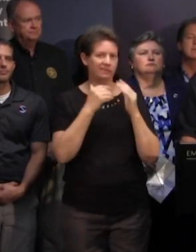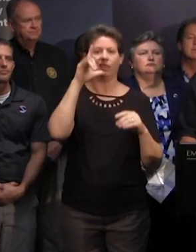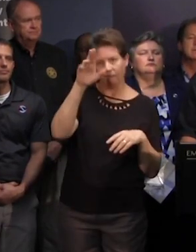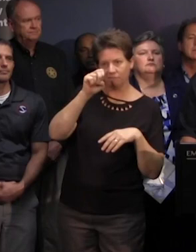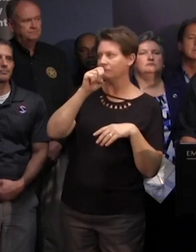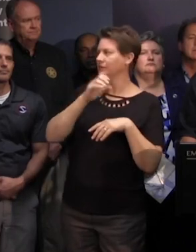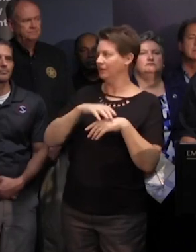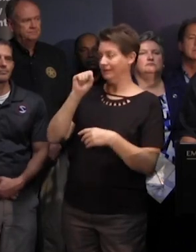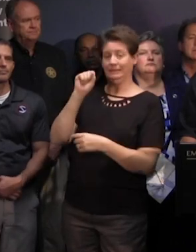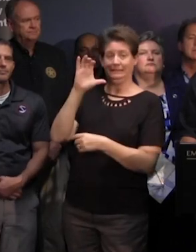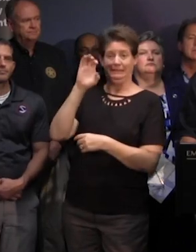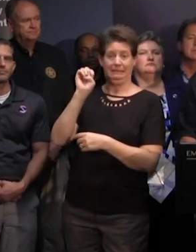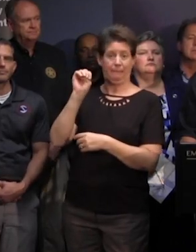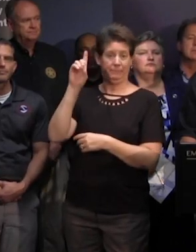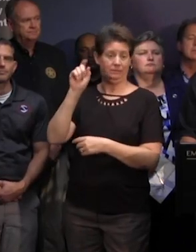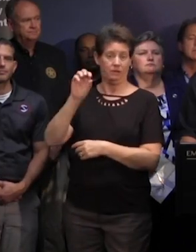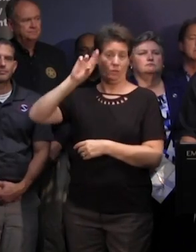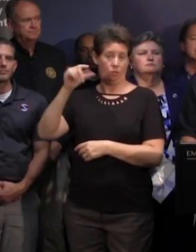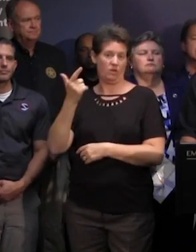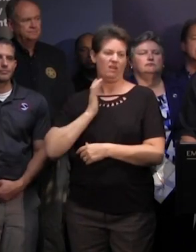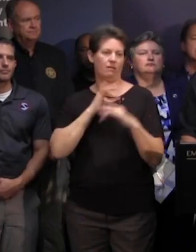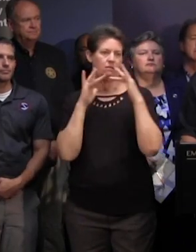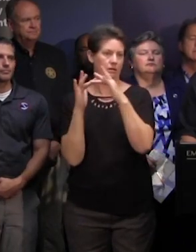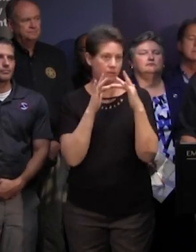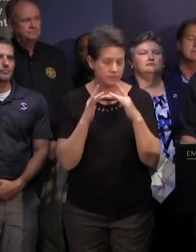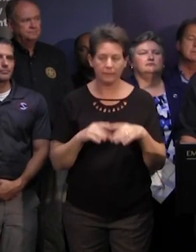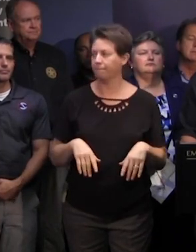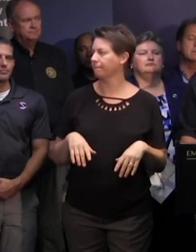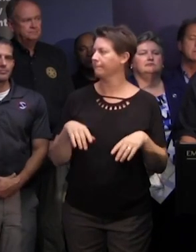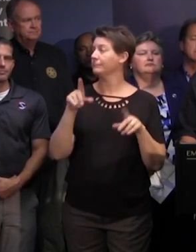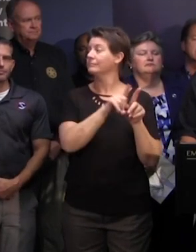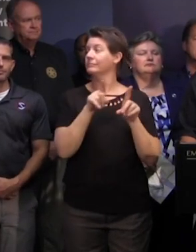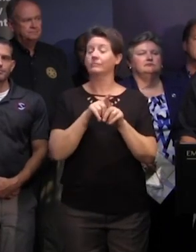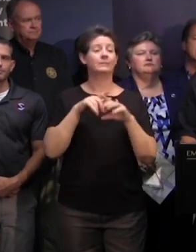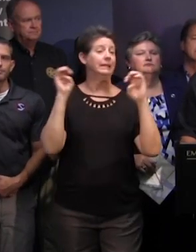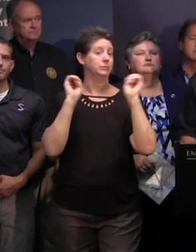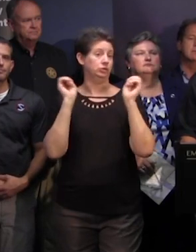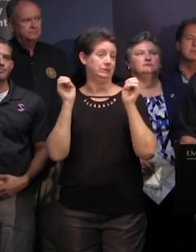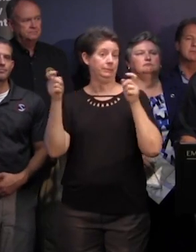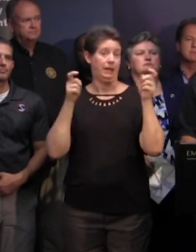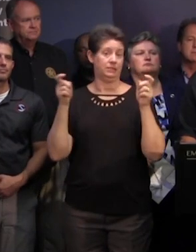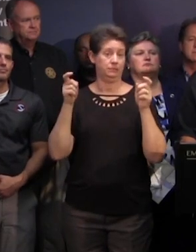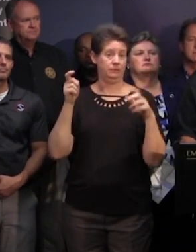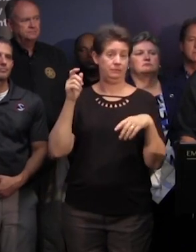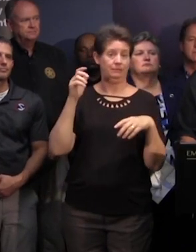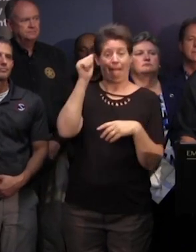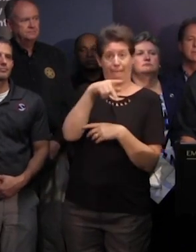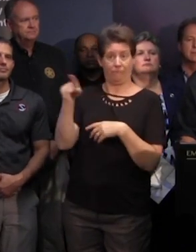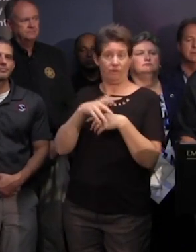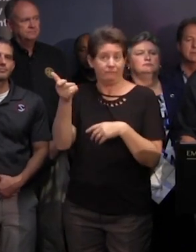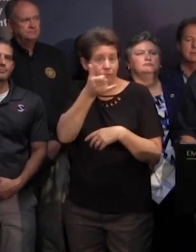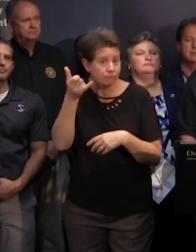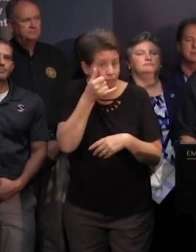in real time on scemd.org that's our website and also in our south carolina emergency manager mobile